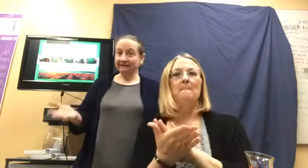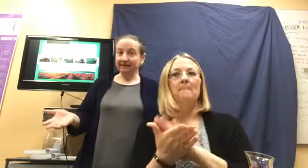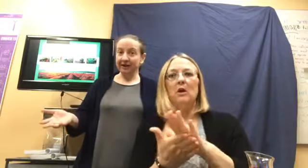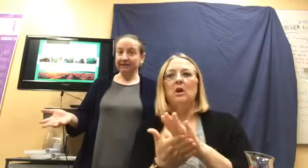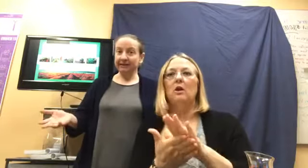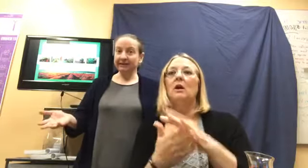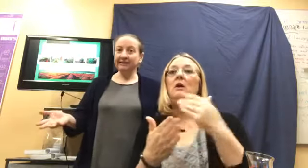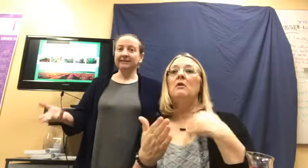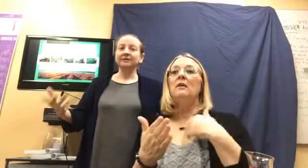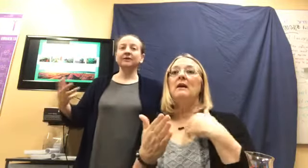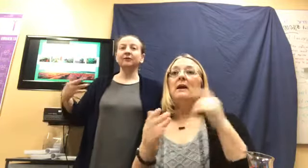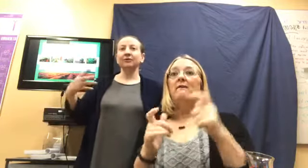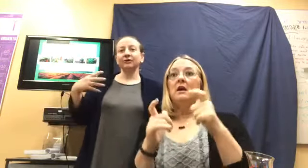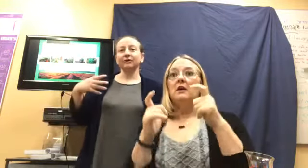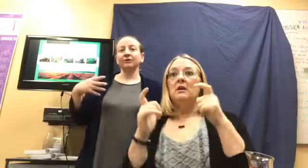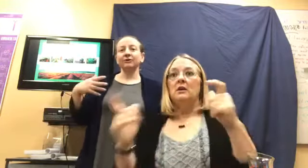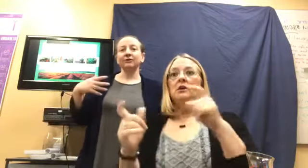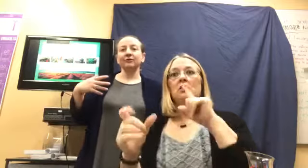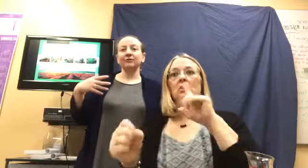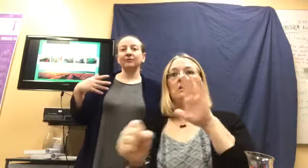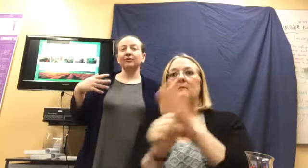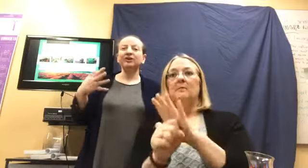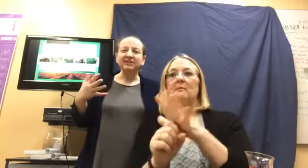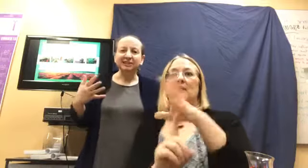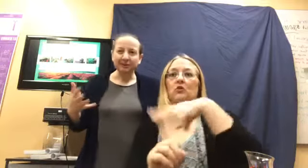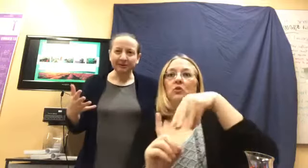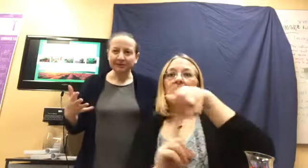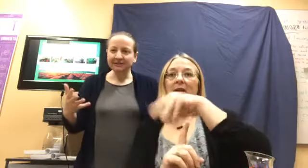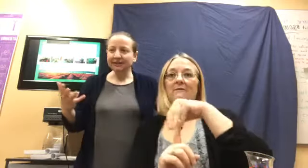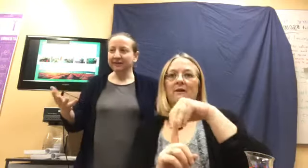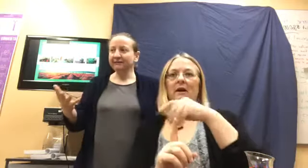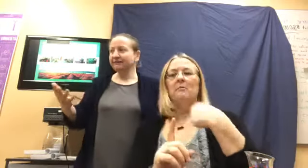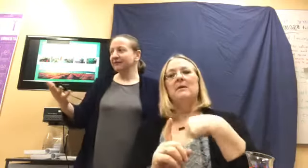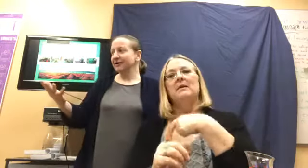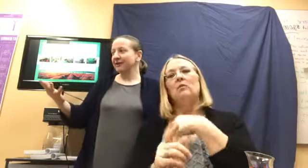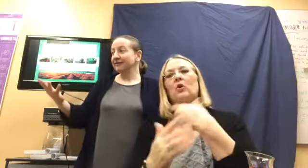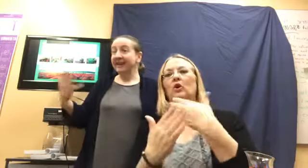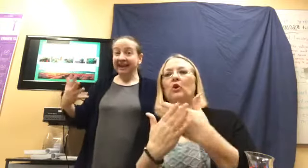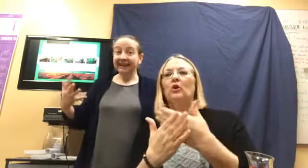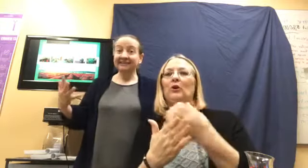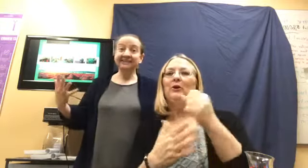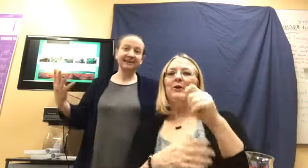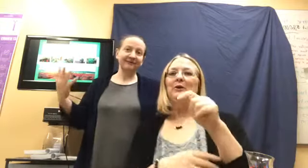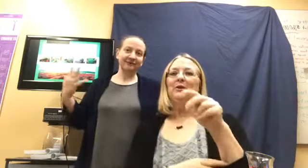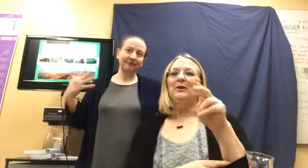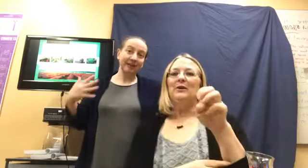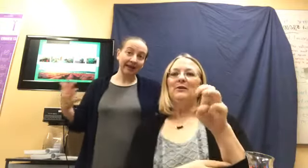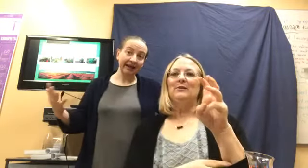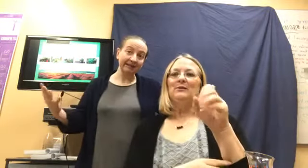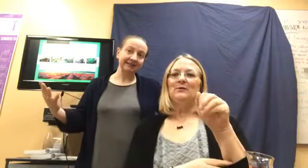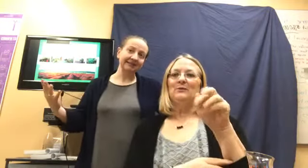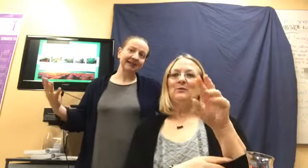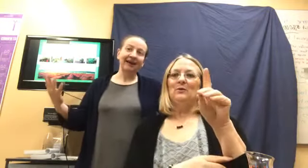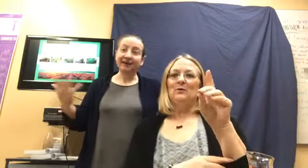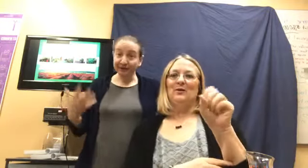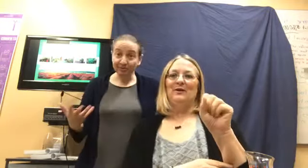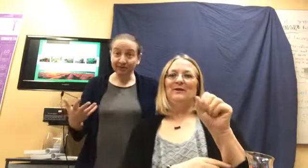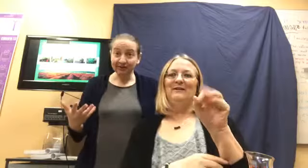environment. So we're good stewards of our land, of our plants and our communities